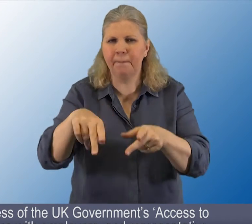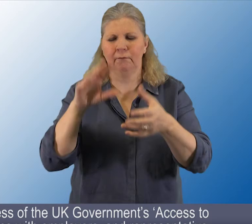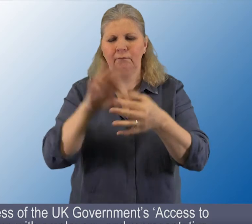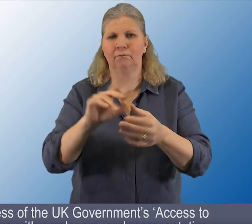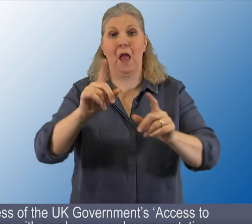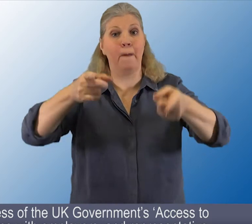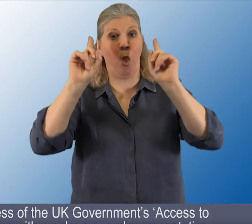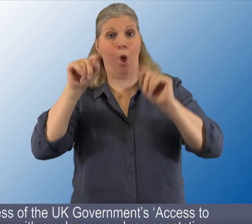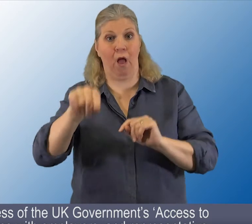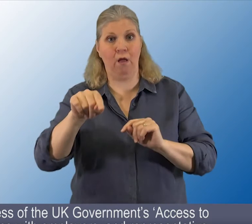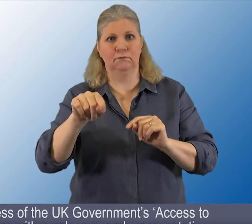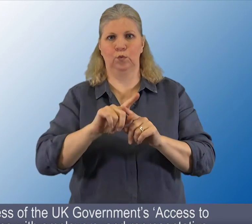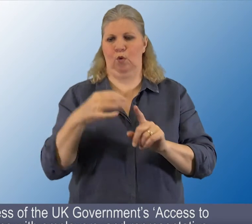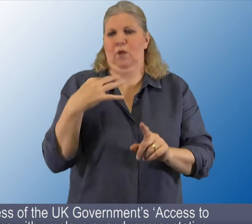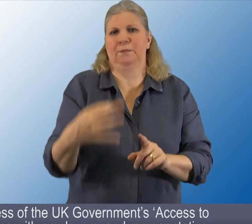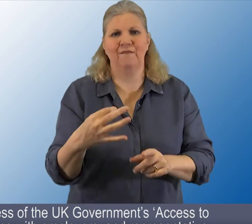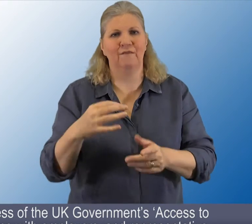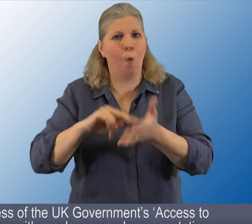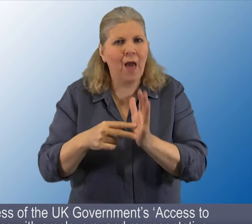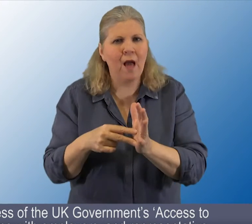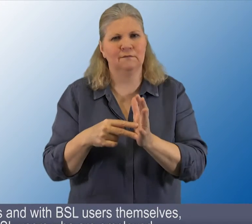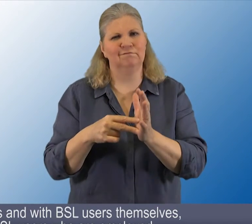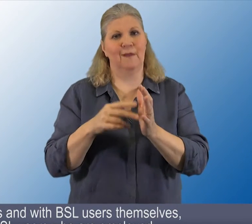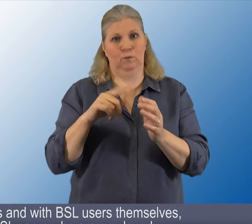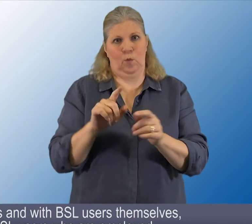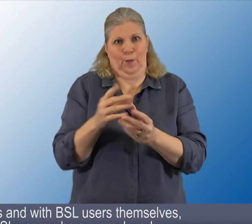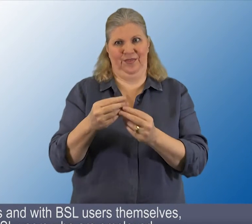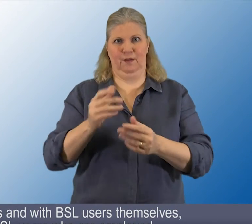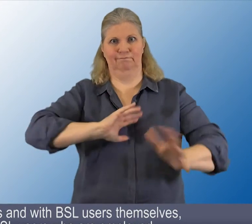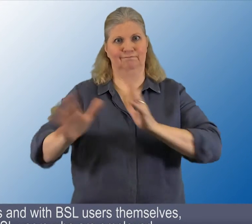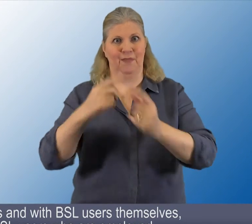and with BSL users themselves, so that BSL users who are employed,